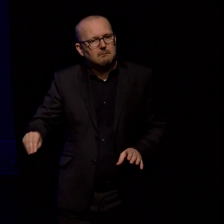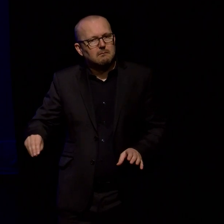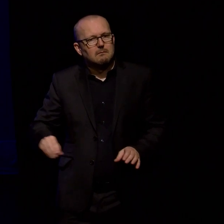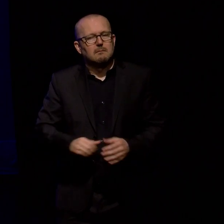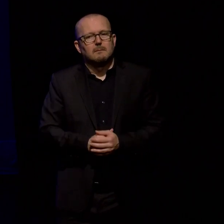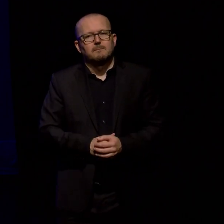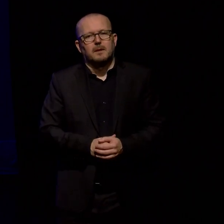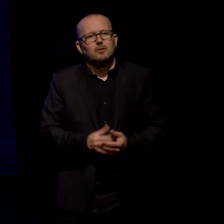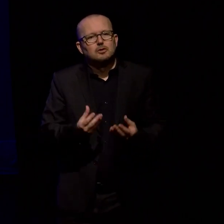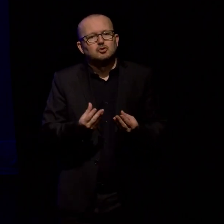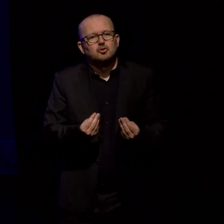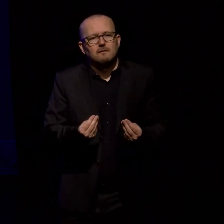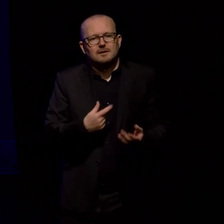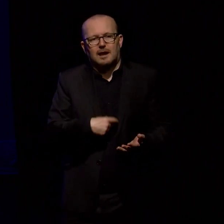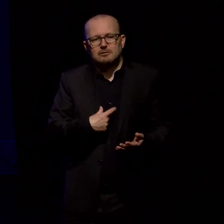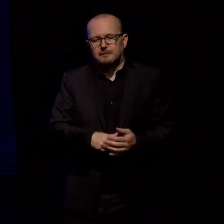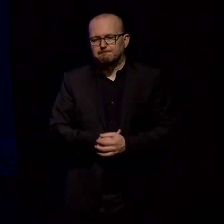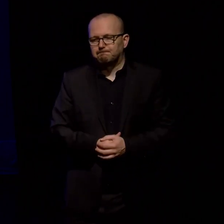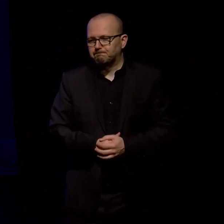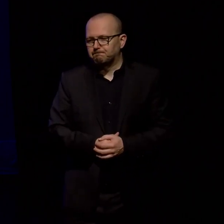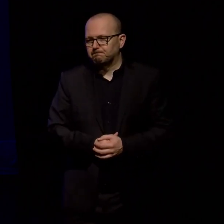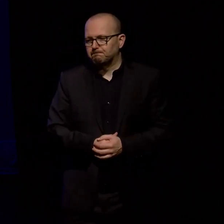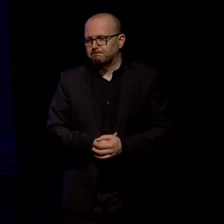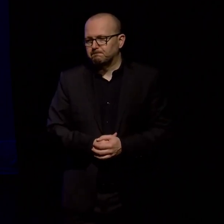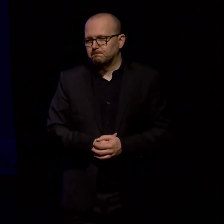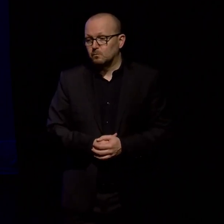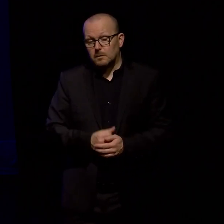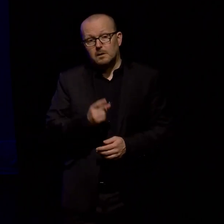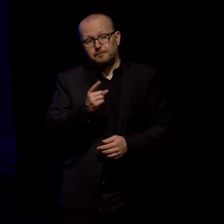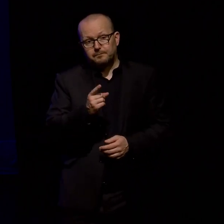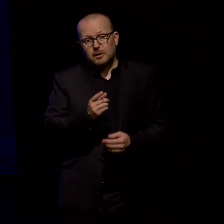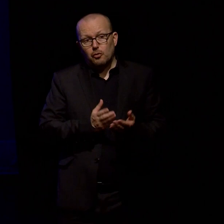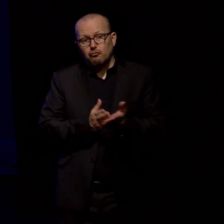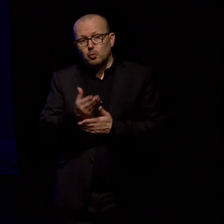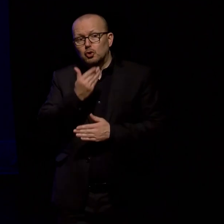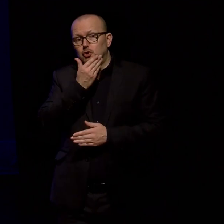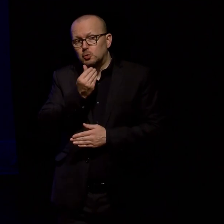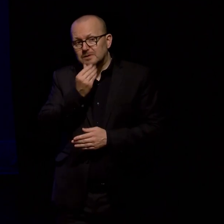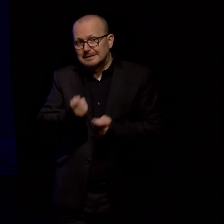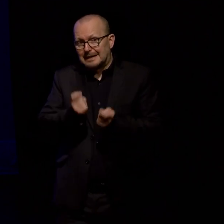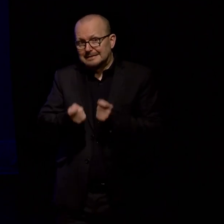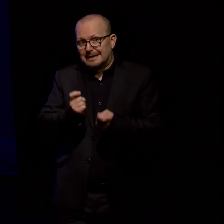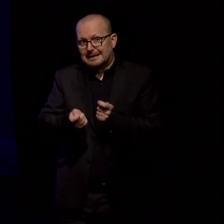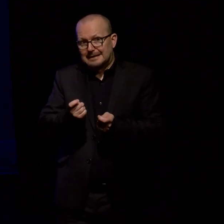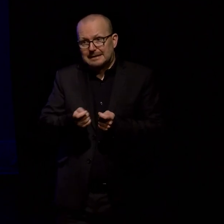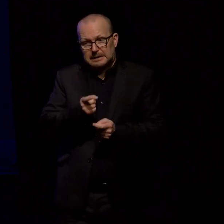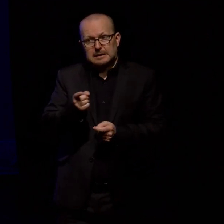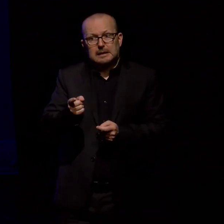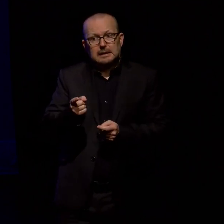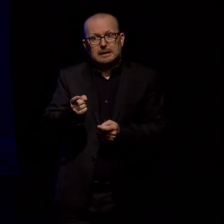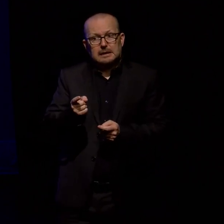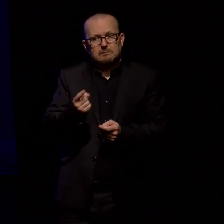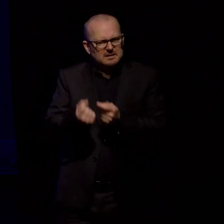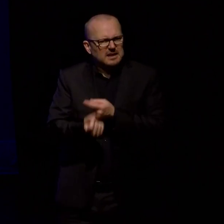maps one of the amazing things during the user testing and this came up on three different